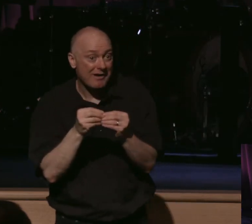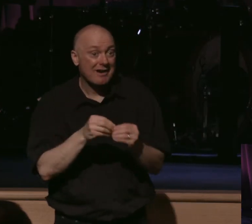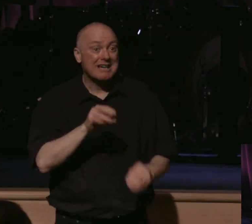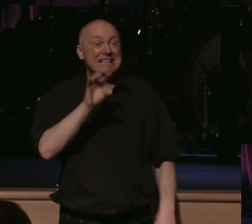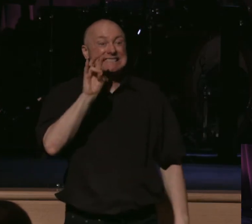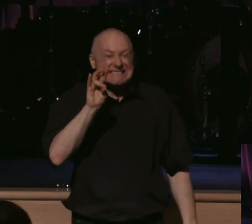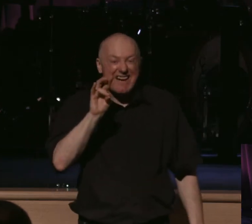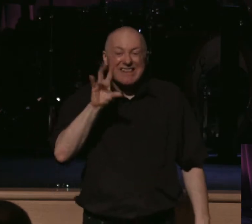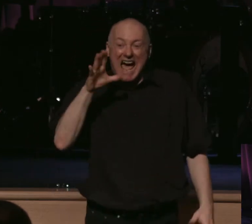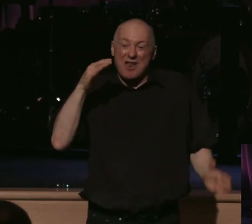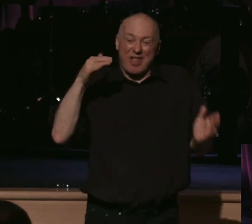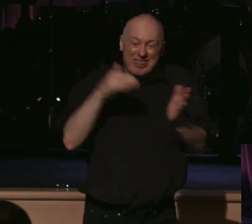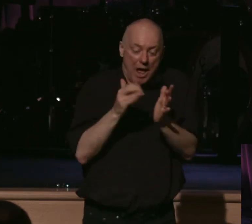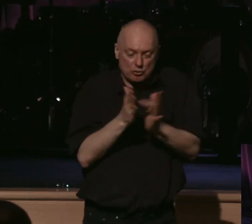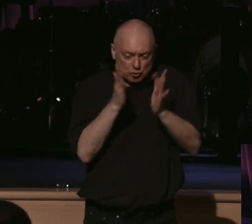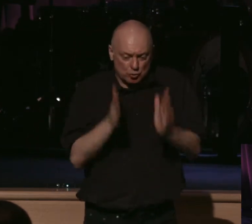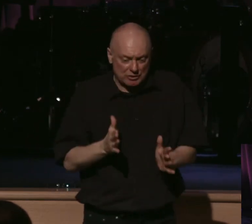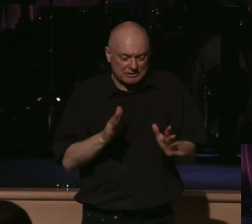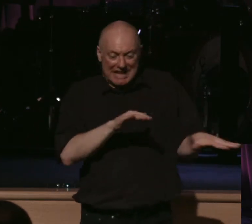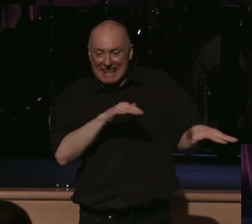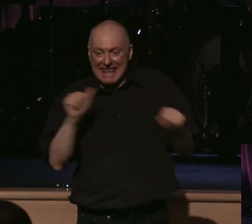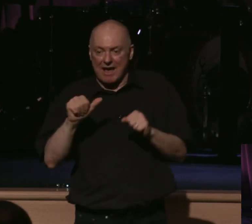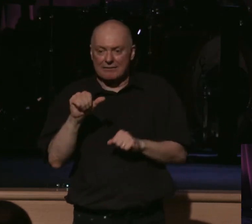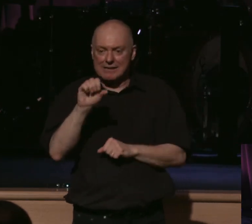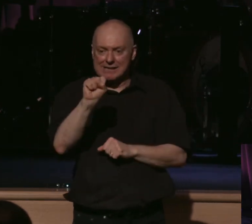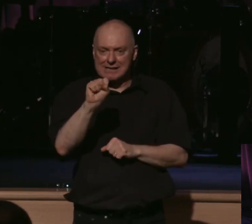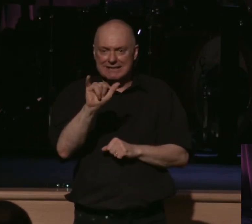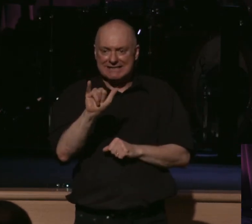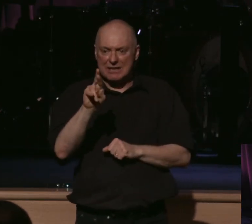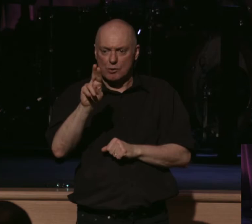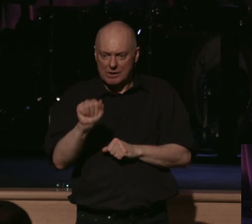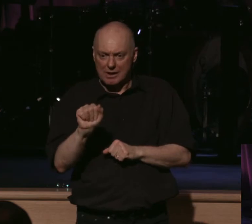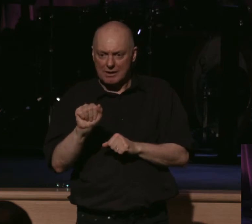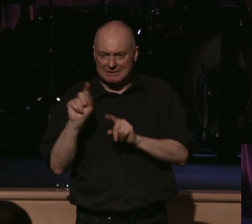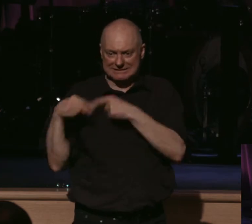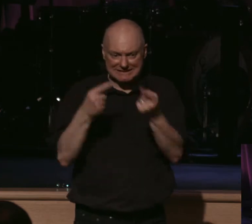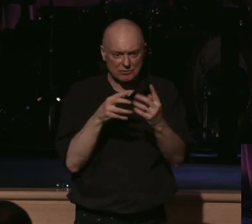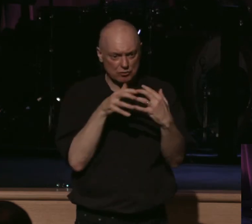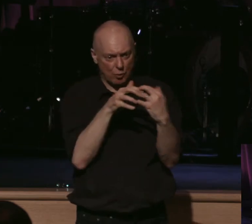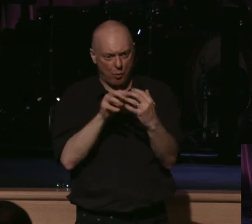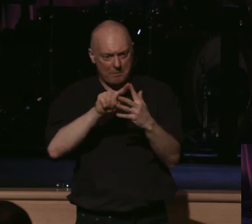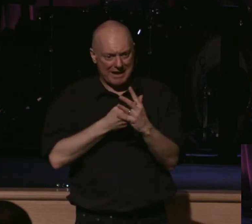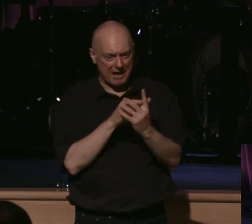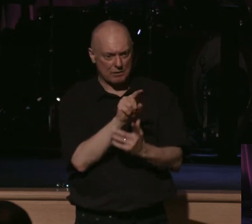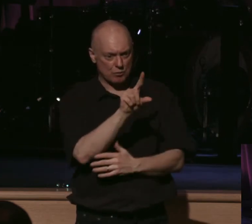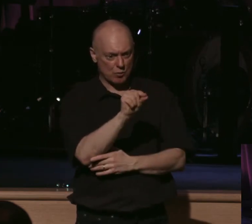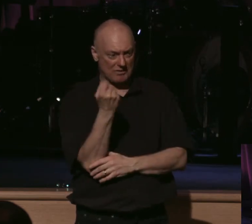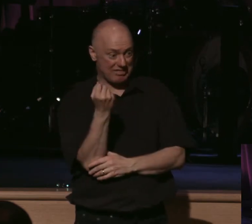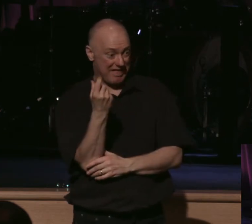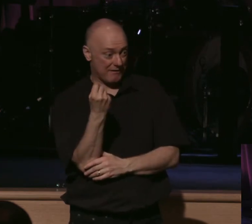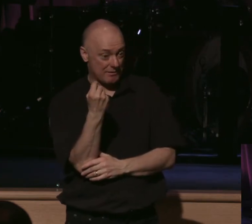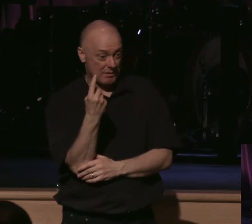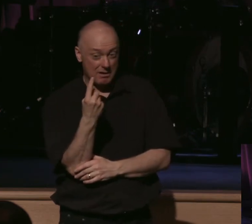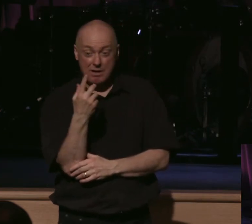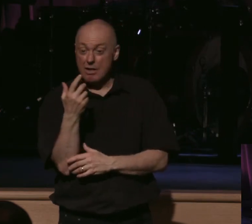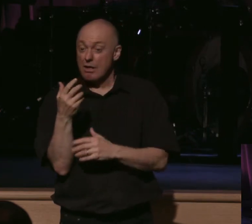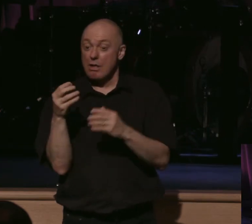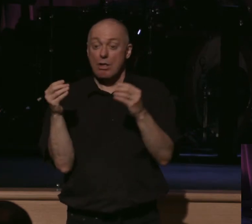700,000 Christians have left Syria since the Civil War began in 2011. The most rapidly